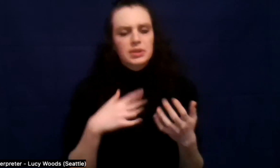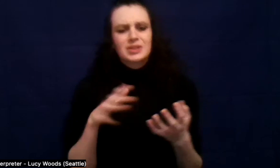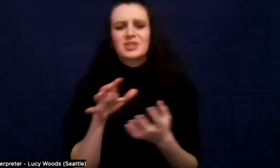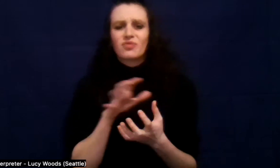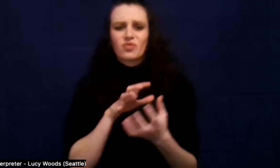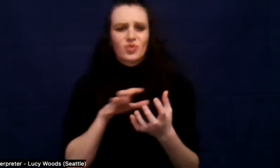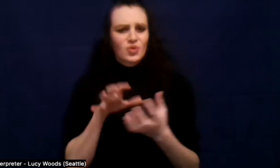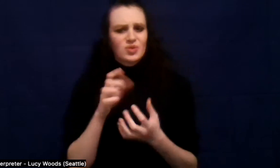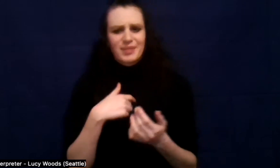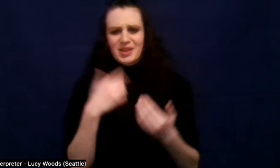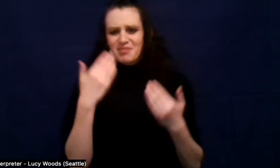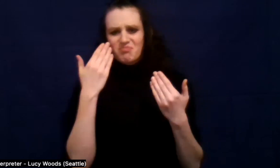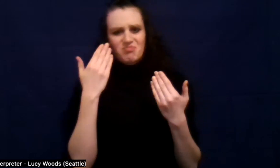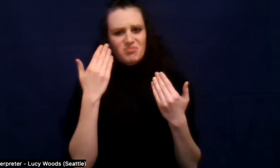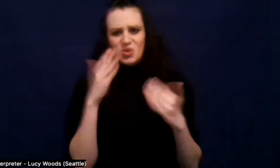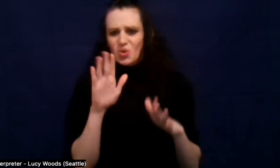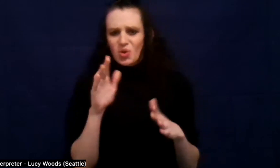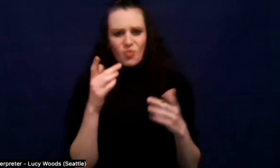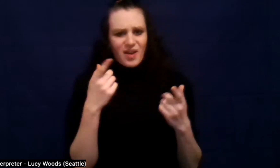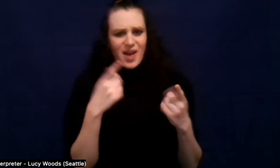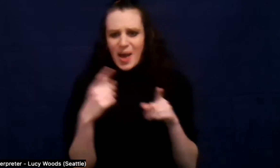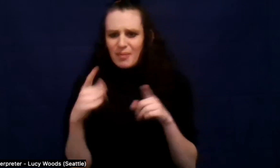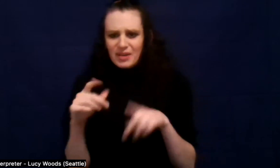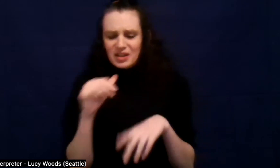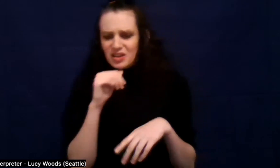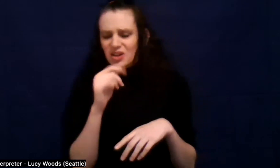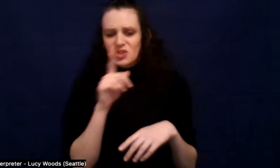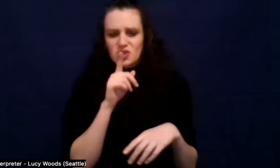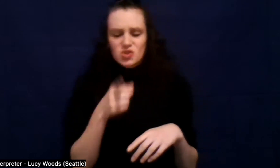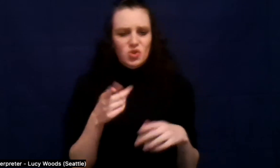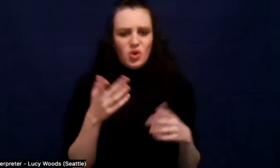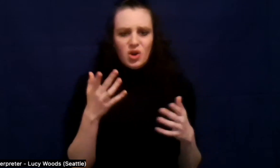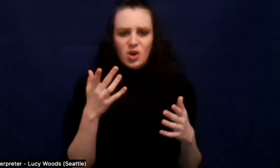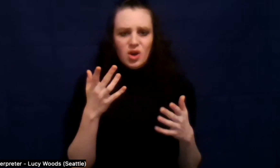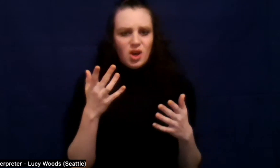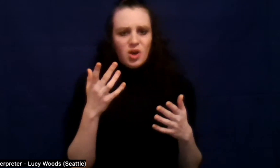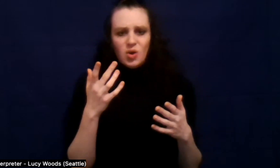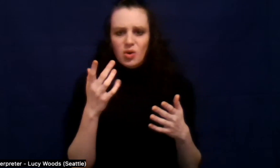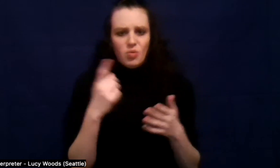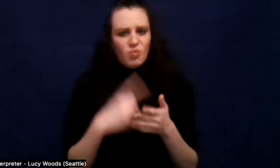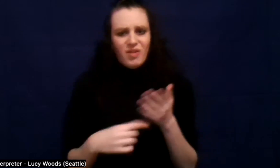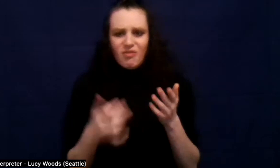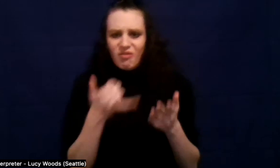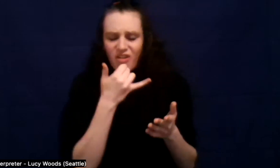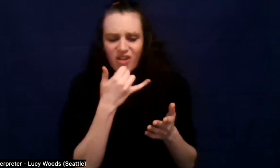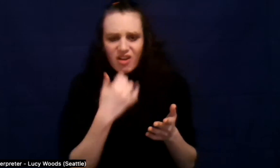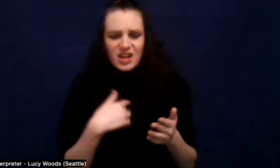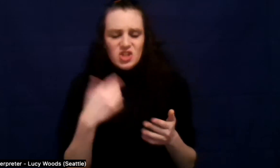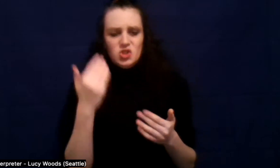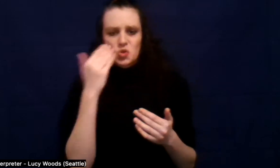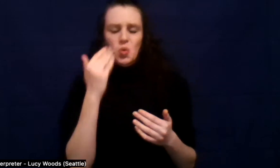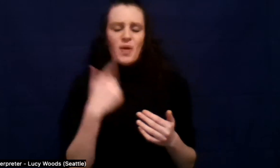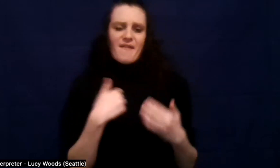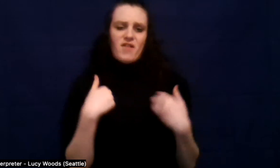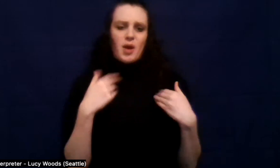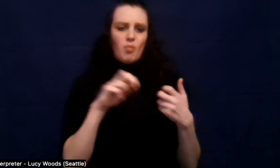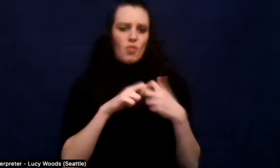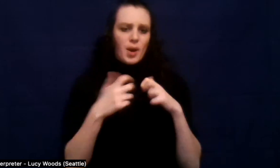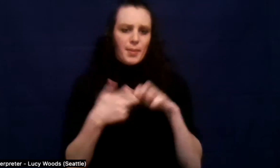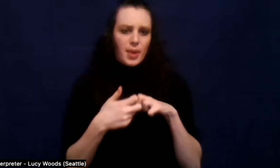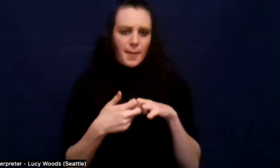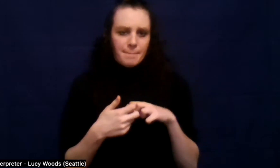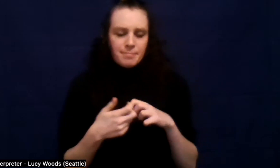know what was going on. I didn't know what was wrong with me. I just knew that I had a problem. Um, I got with some pretty cool ladies